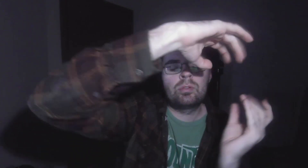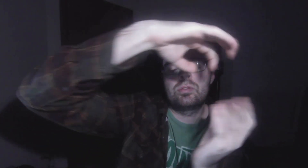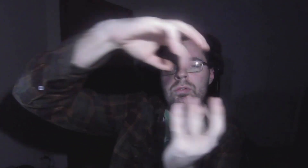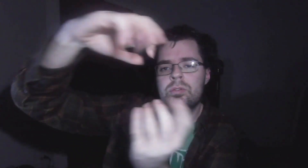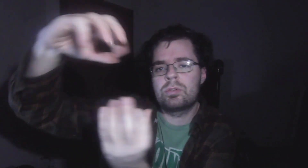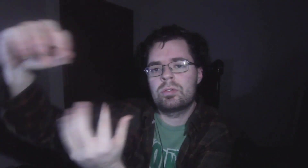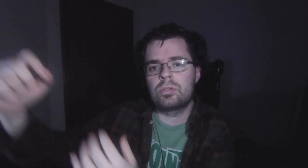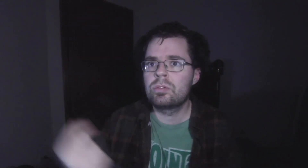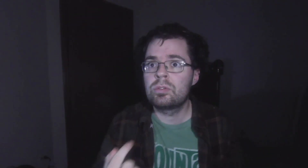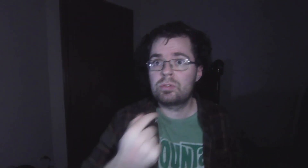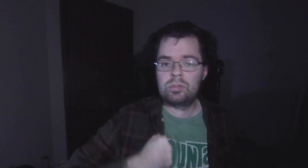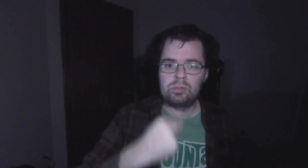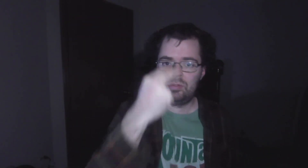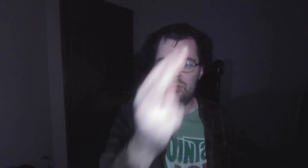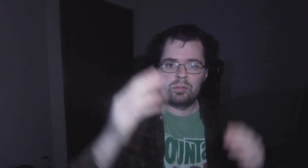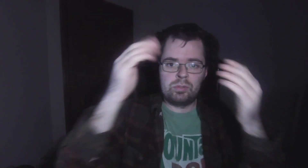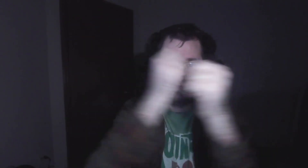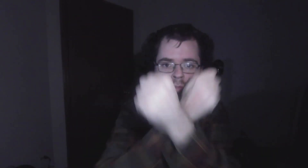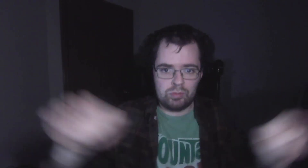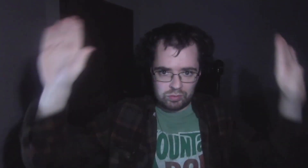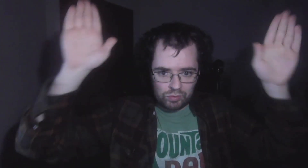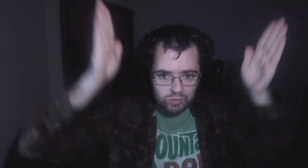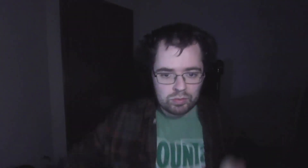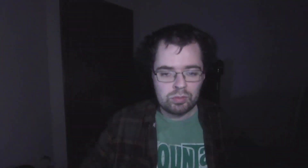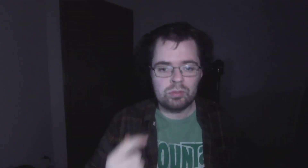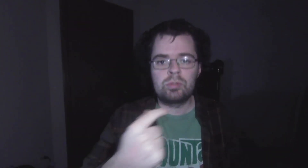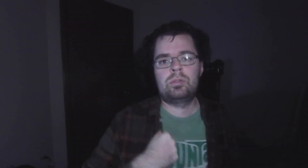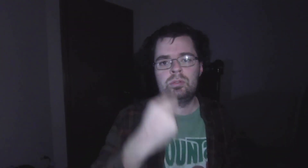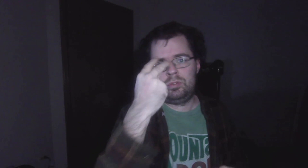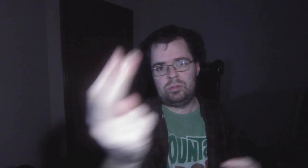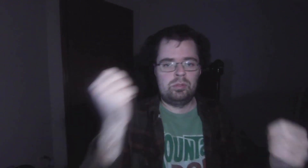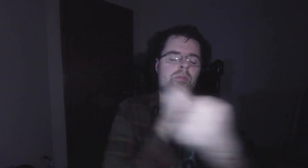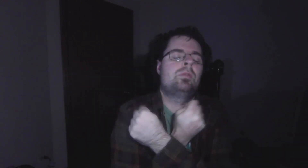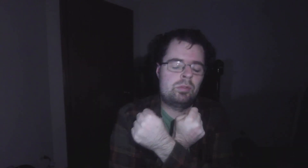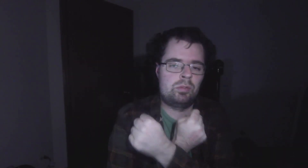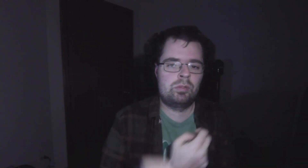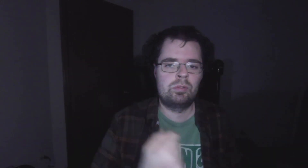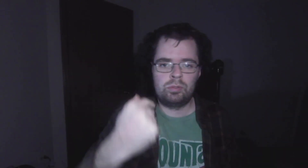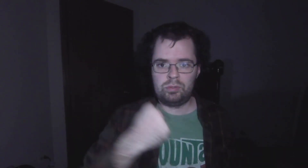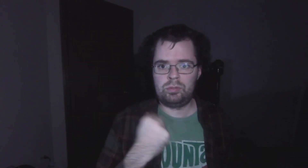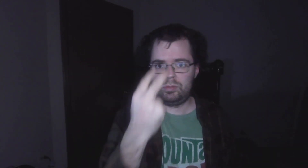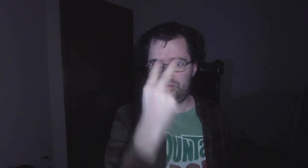storm. I see a savior, I see love, I see